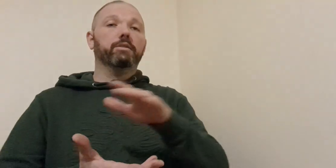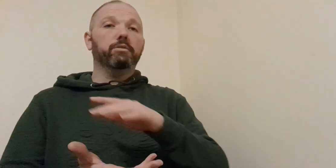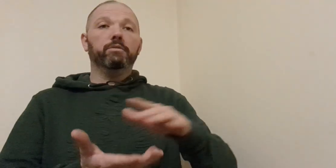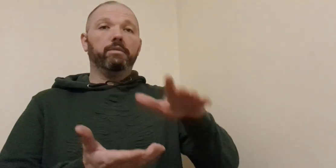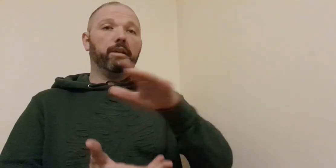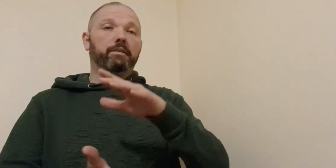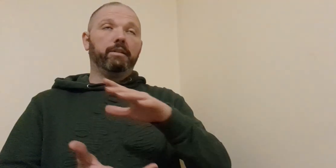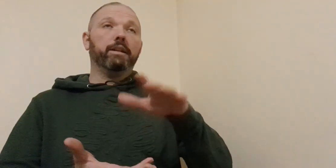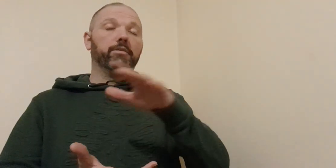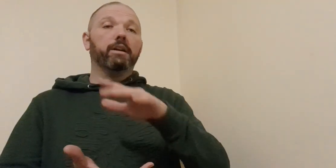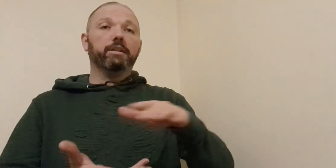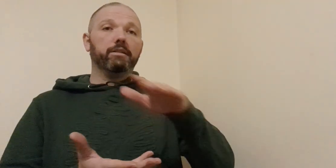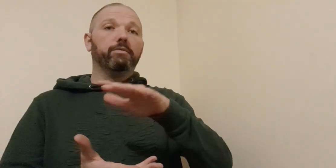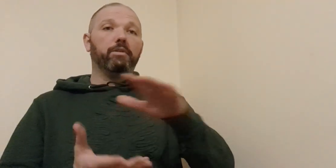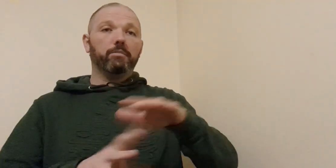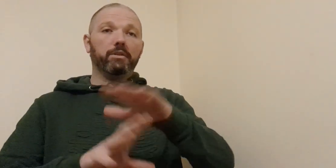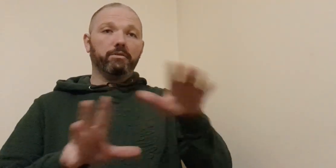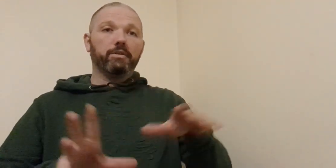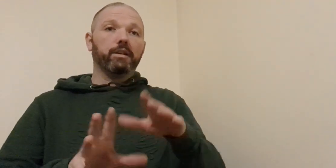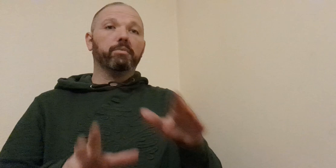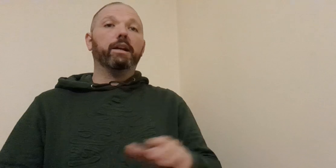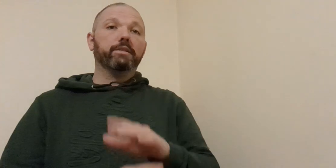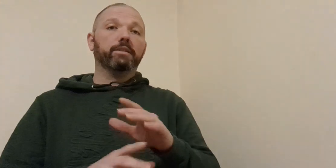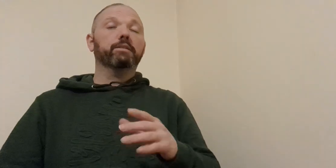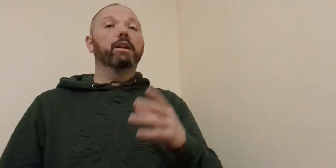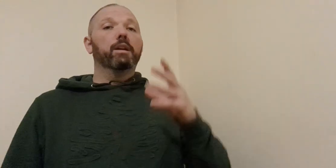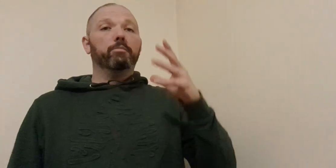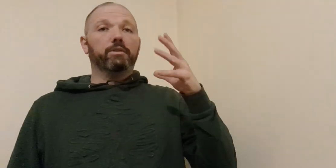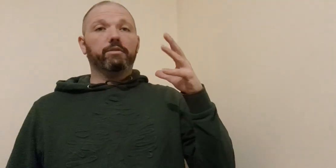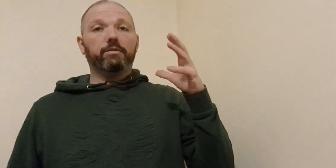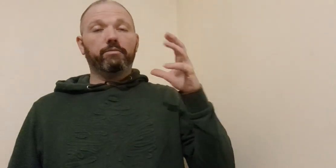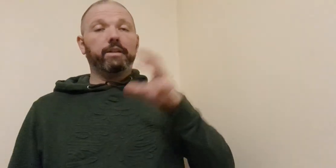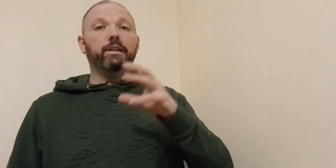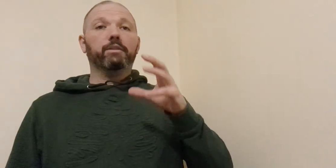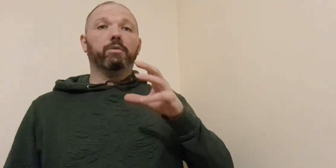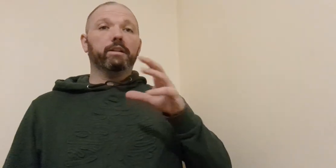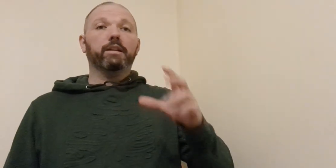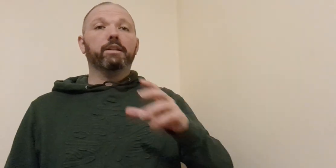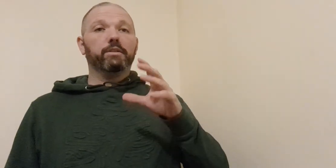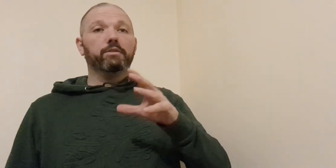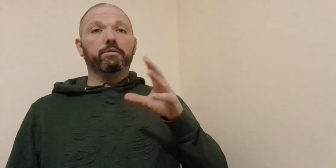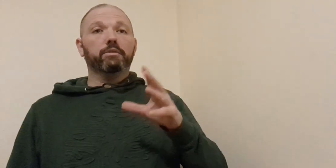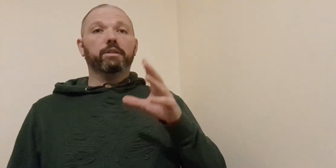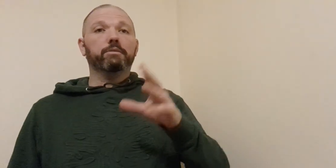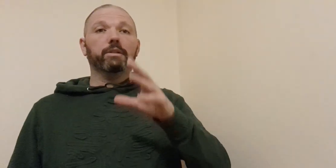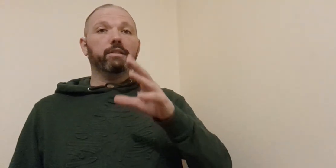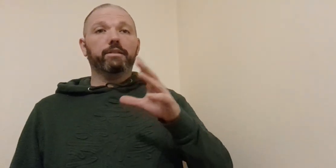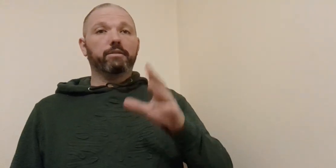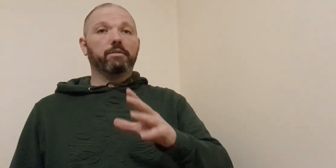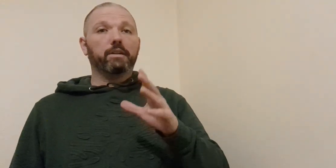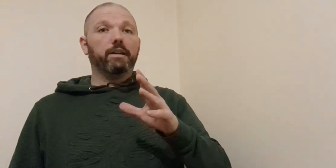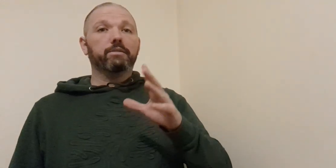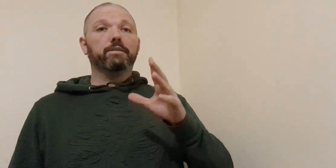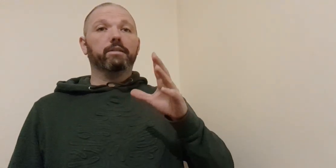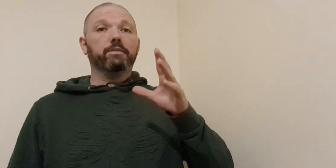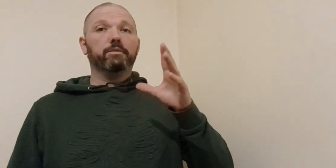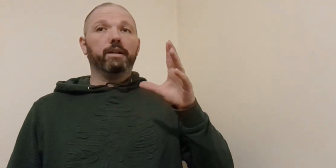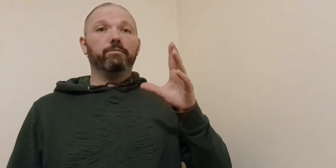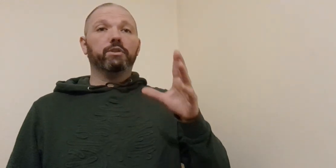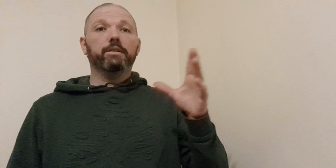of do later on in the form like as you're kind of practicing it but there's really quite a lot of like a good like ideas as regards as to like chin